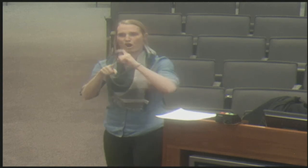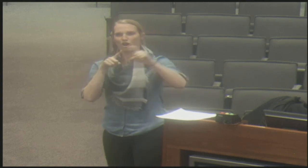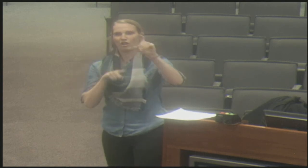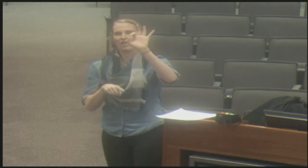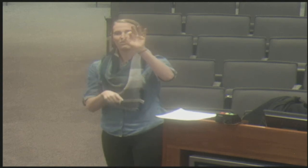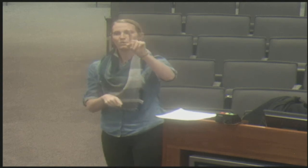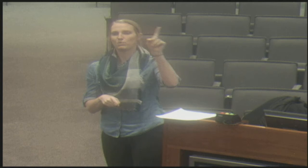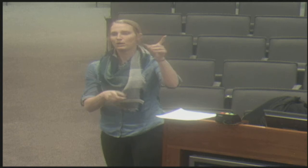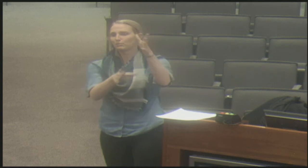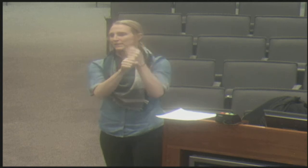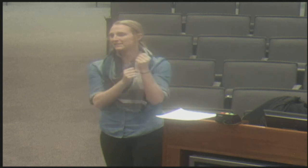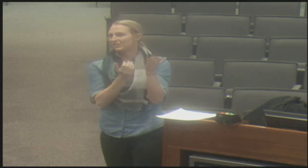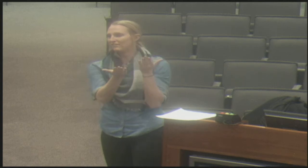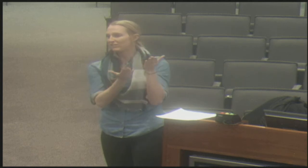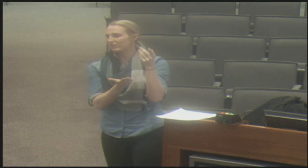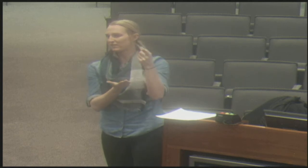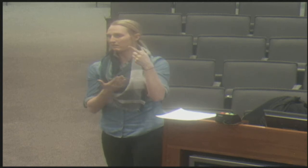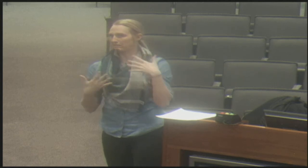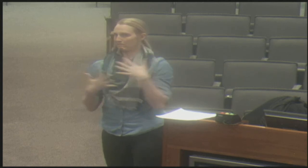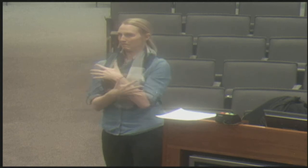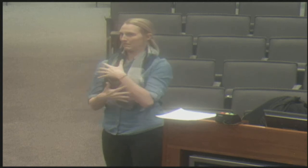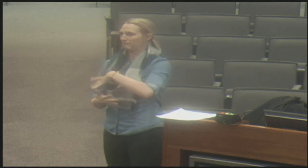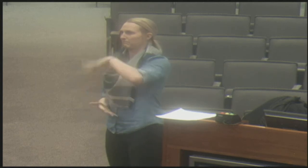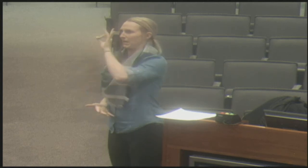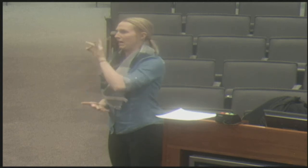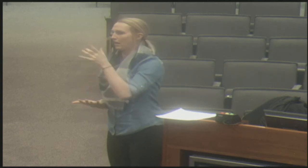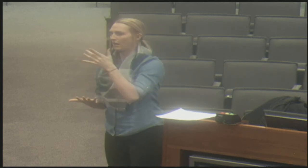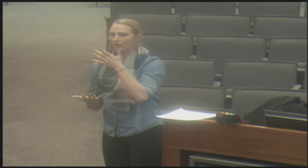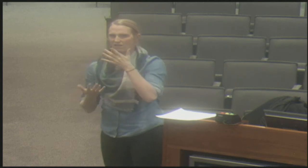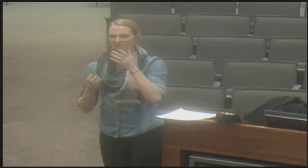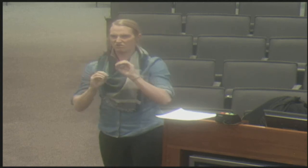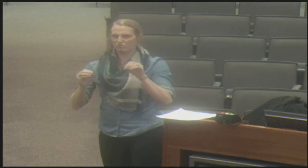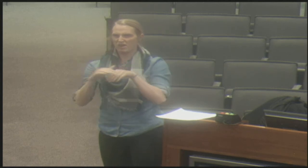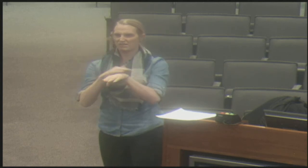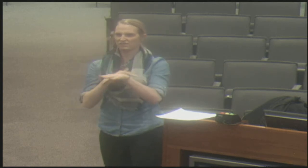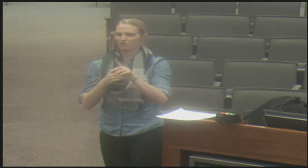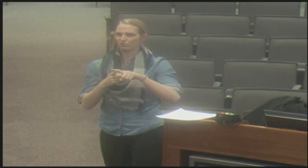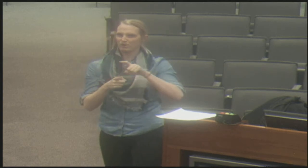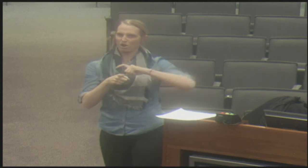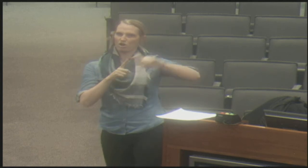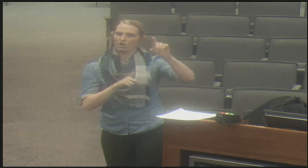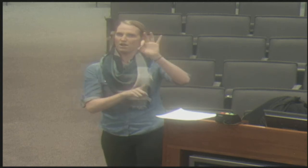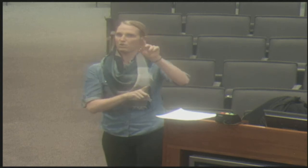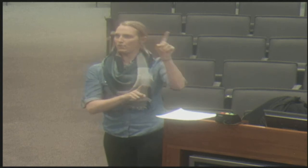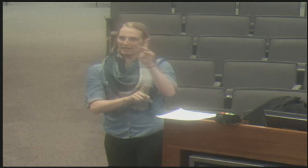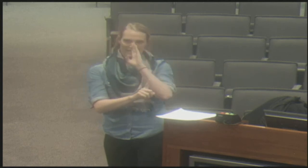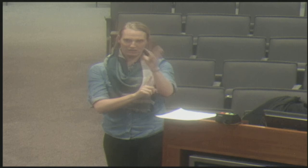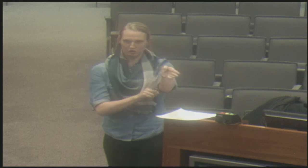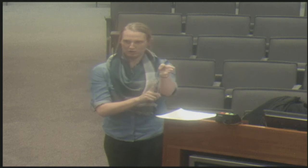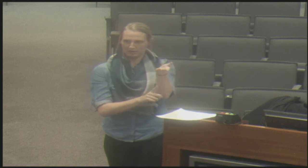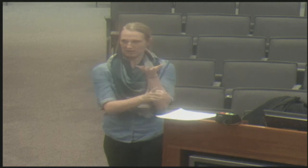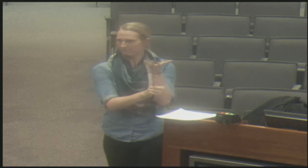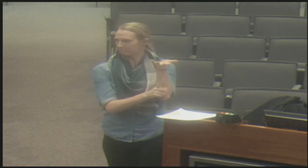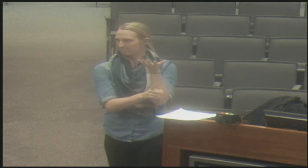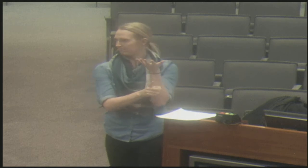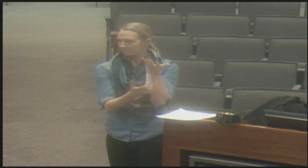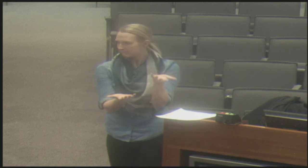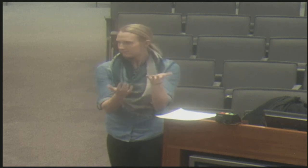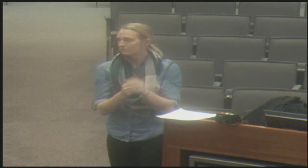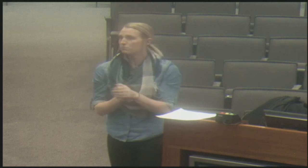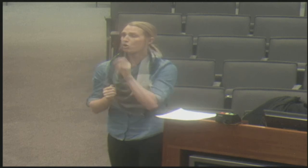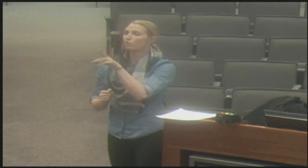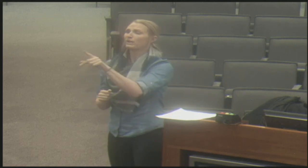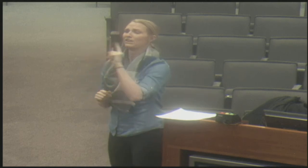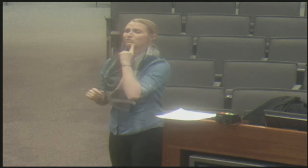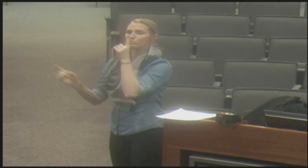first thought is, you know, run and hide in a closet. But then if you do that, you have no opportunity to contact 9-1-1. You don't have